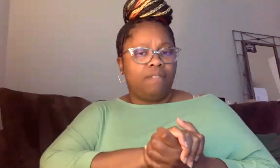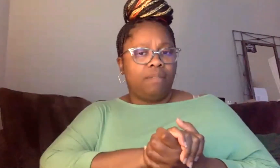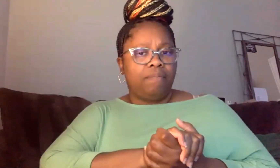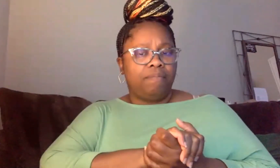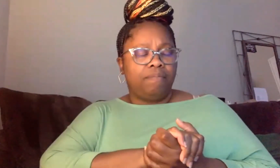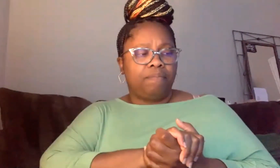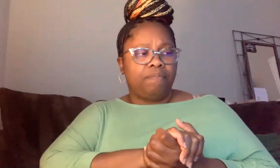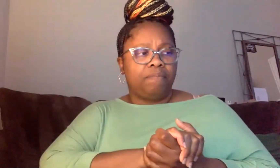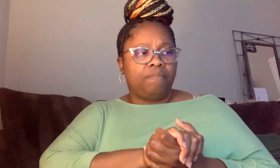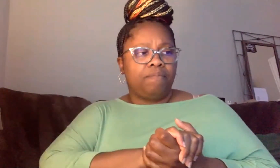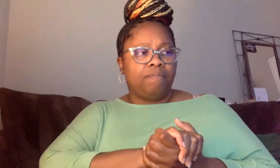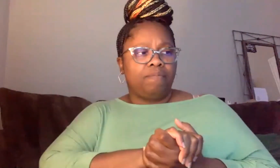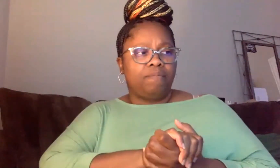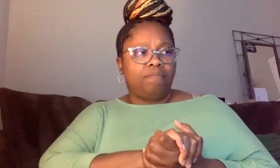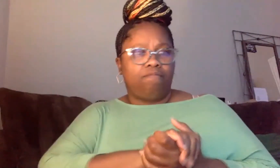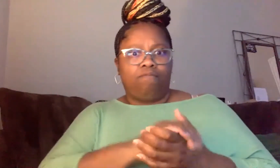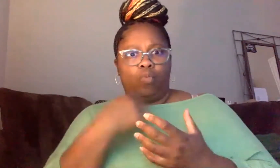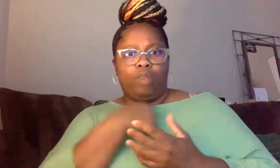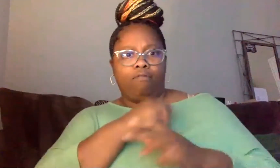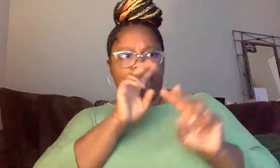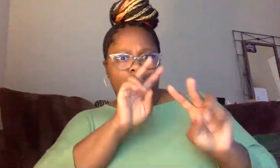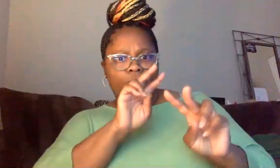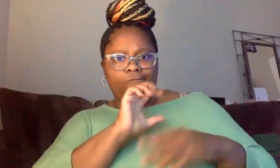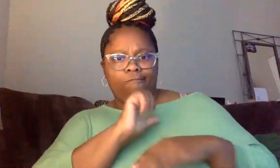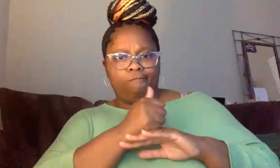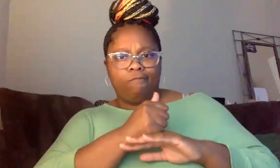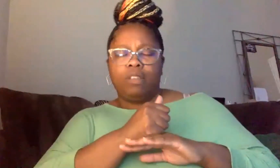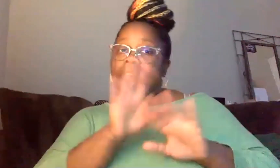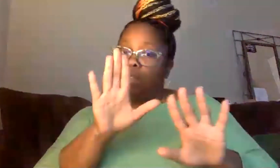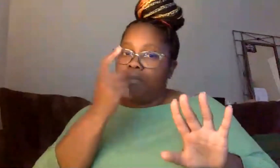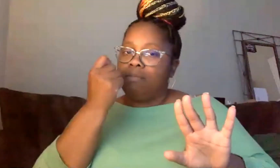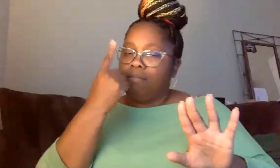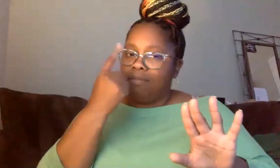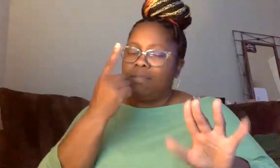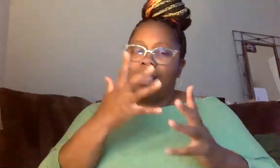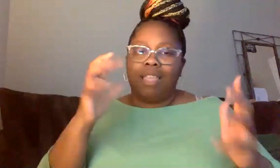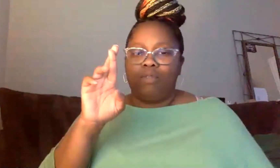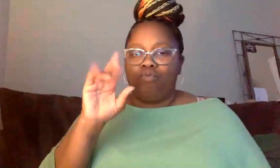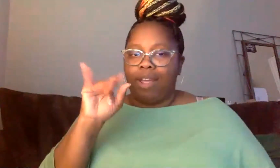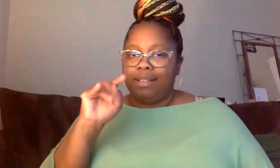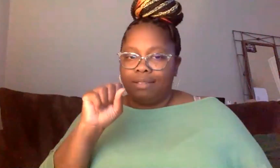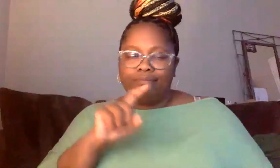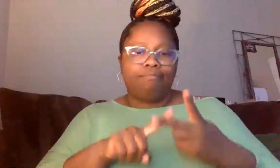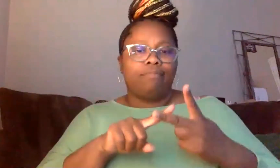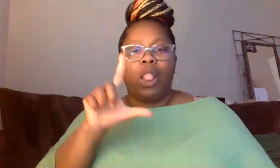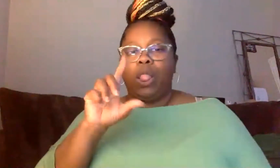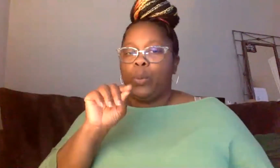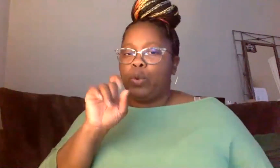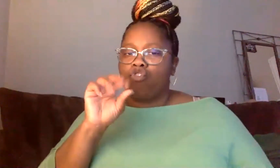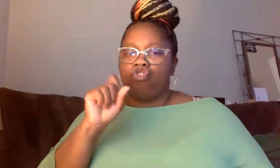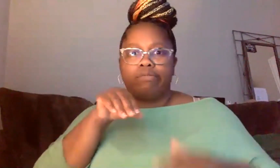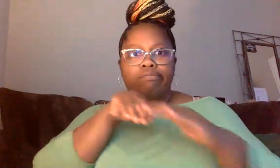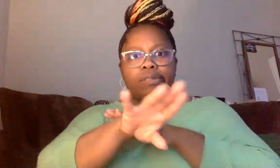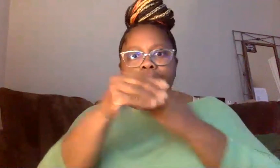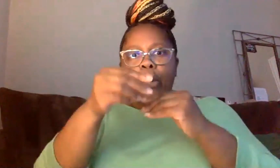looking forward to actually implement, because there is a lot of writing going on. There are a lot of looters going on. There's a lot of looting